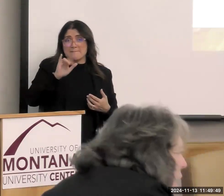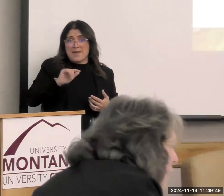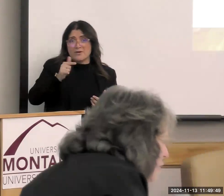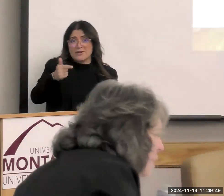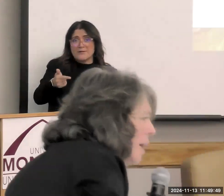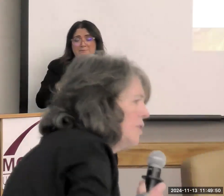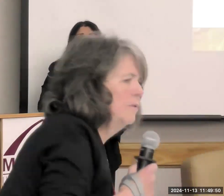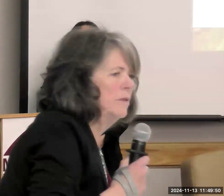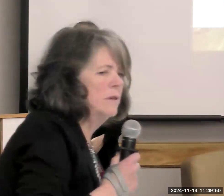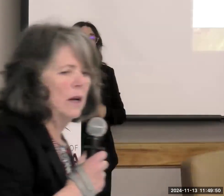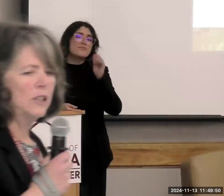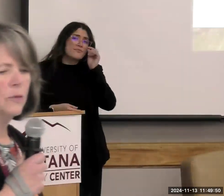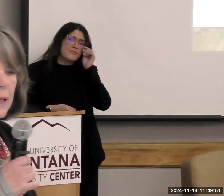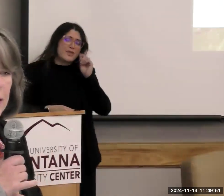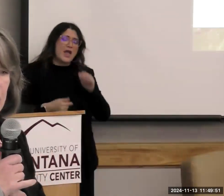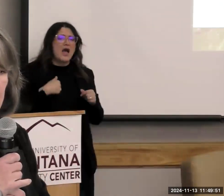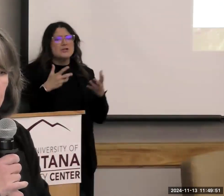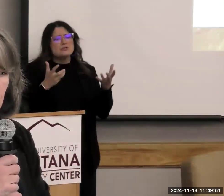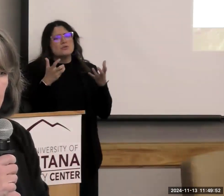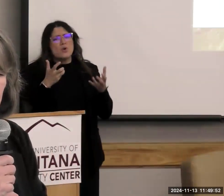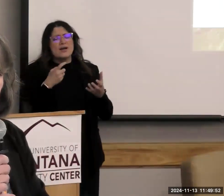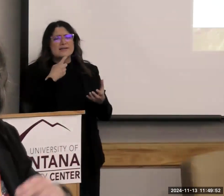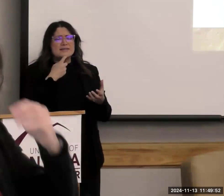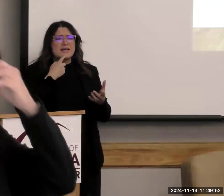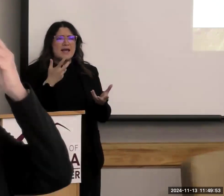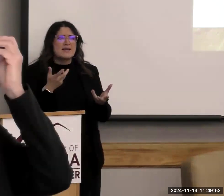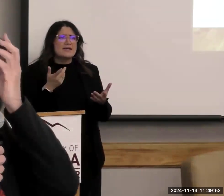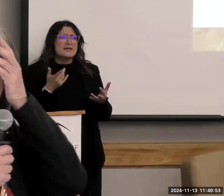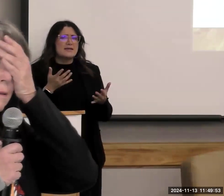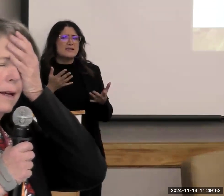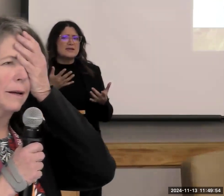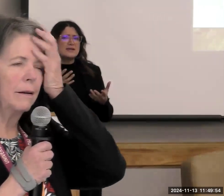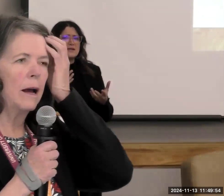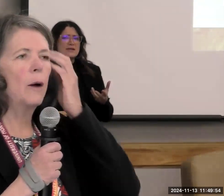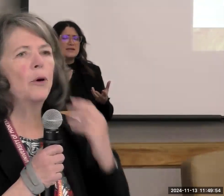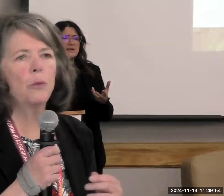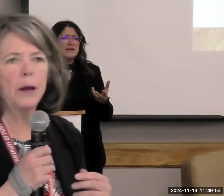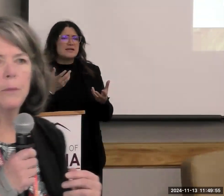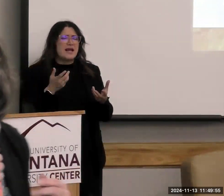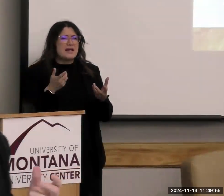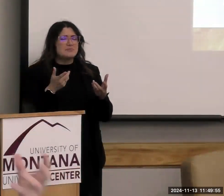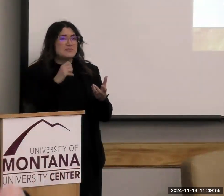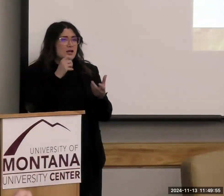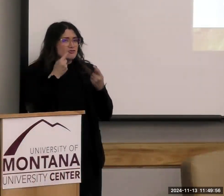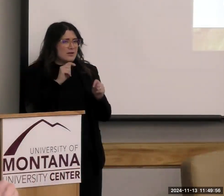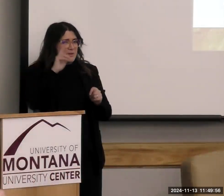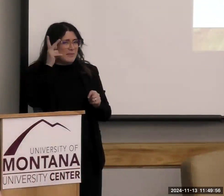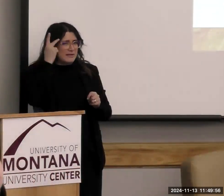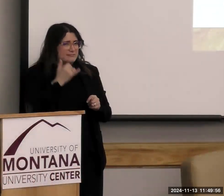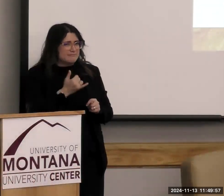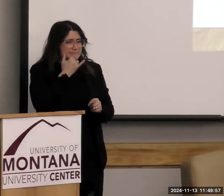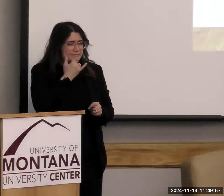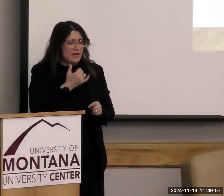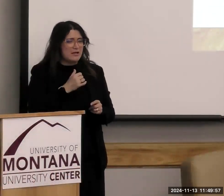I, I, I just want to say, and I'm trying not to be, um, politically inappropriate, but Montana's